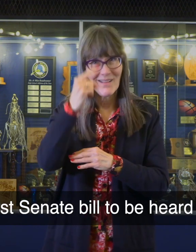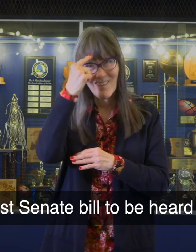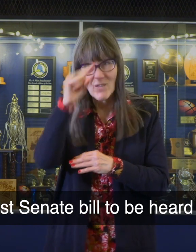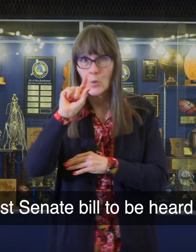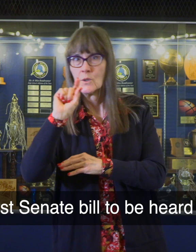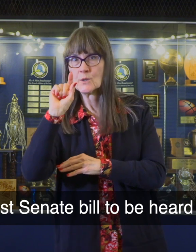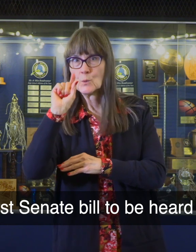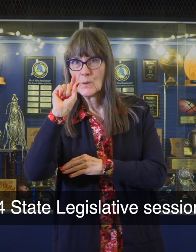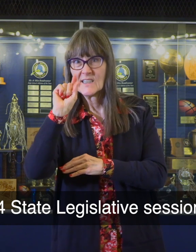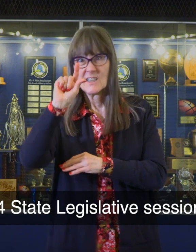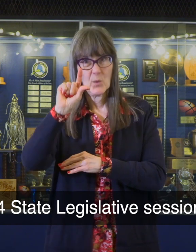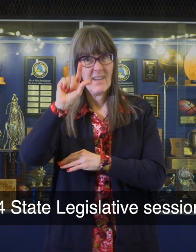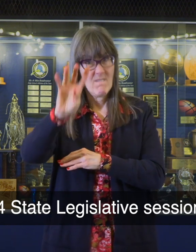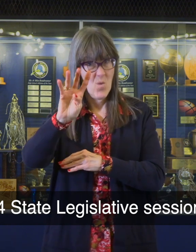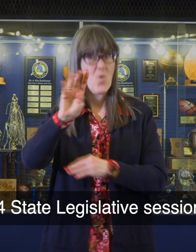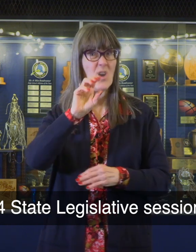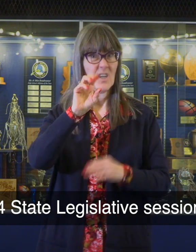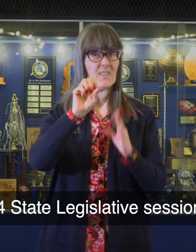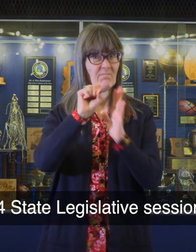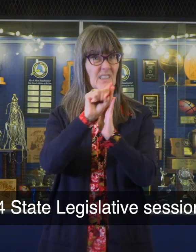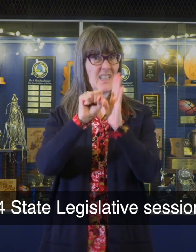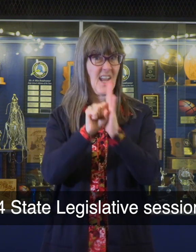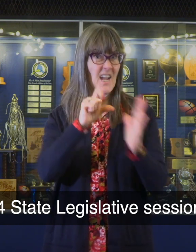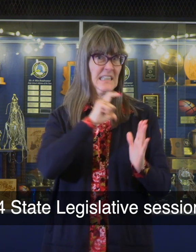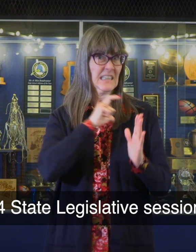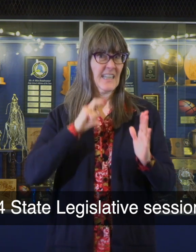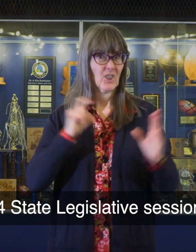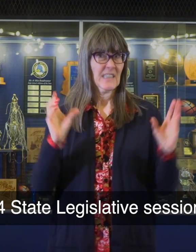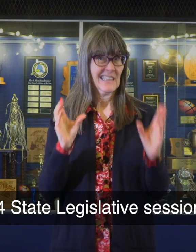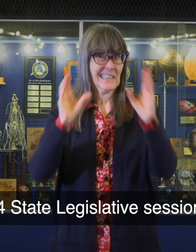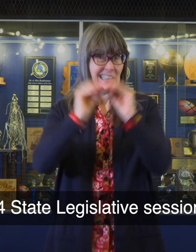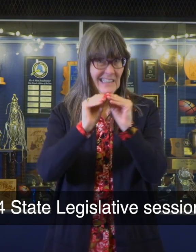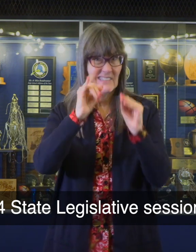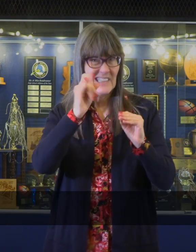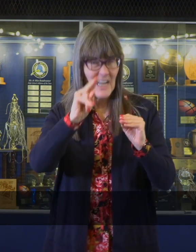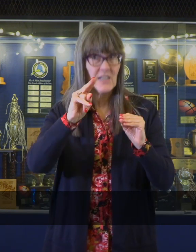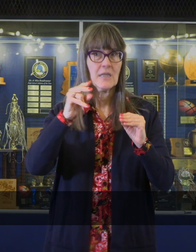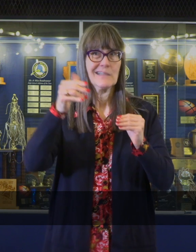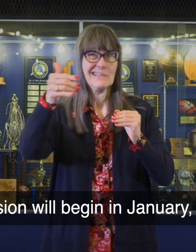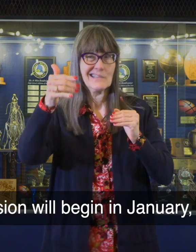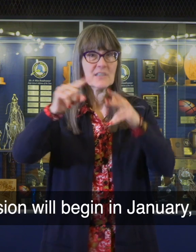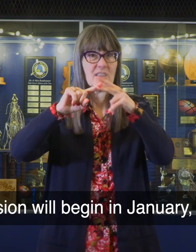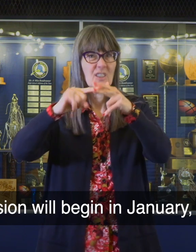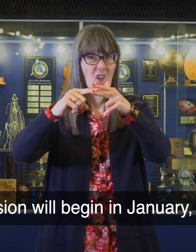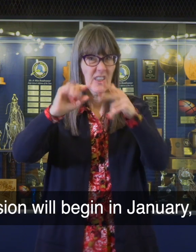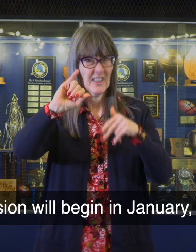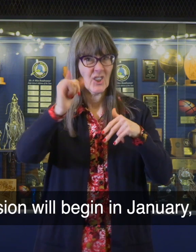to be heard in the 2024 state legislative session. The session will begin in